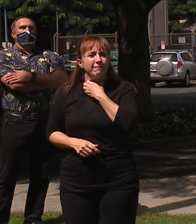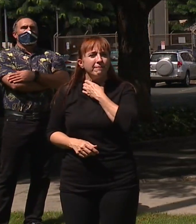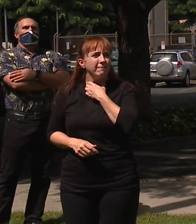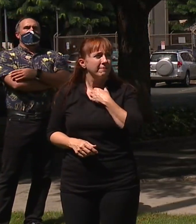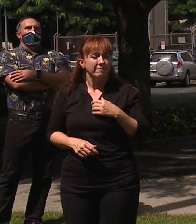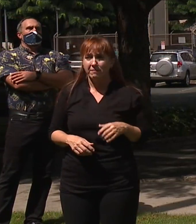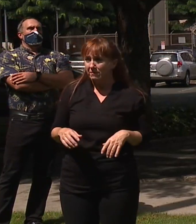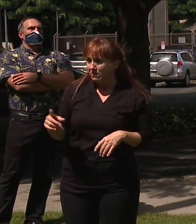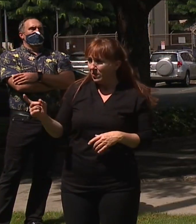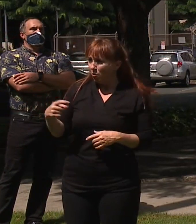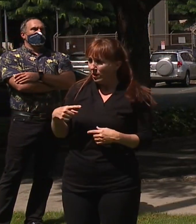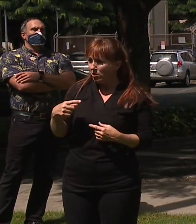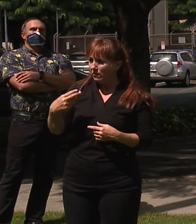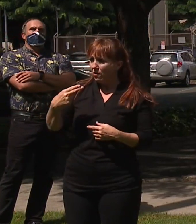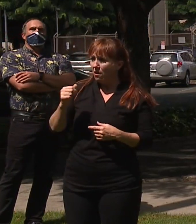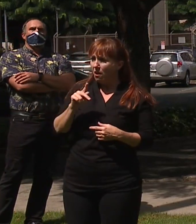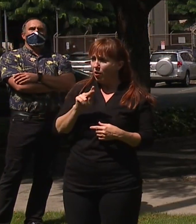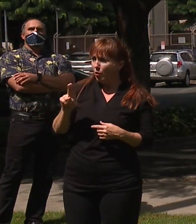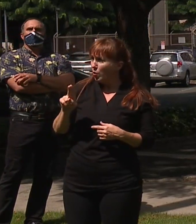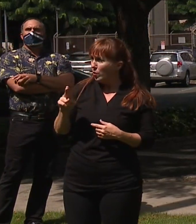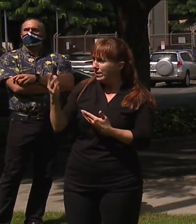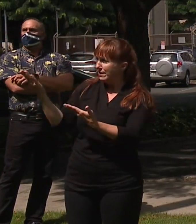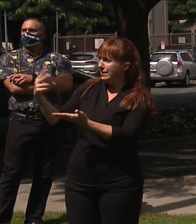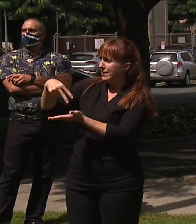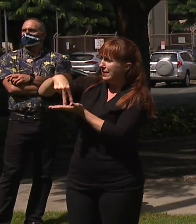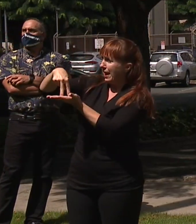Do you have any questions for Hawkeye Mills over there?